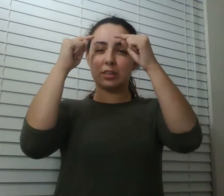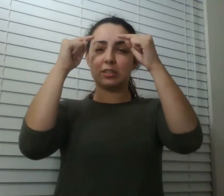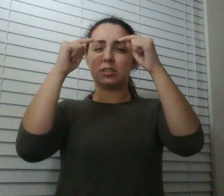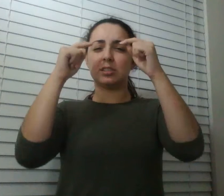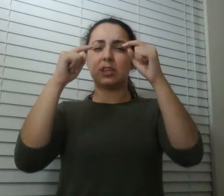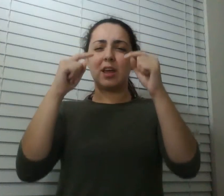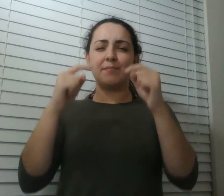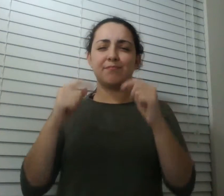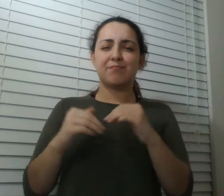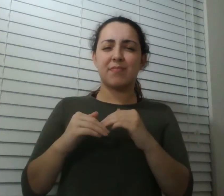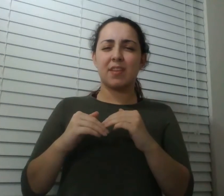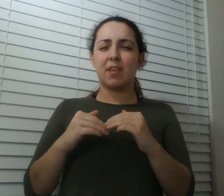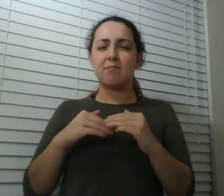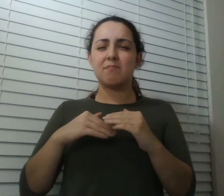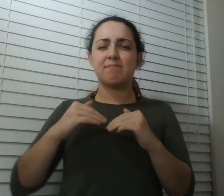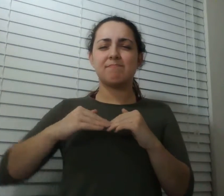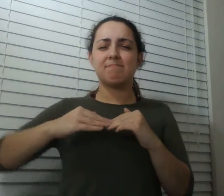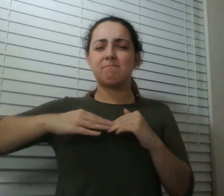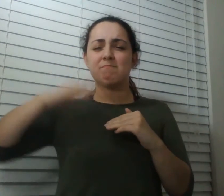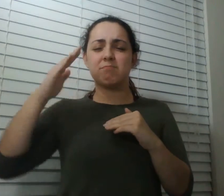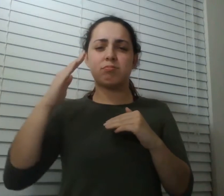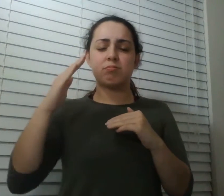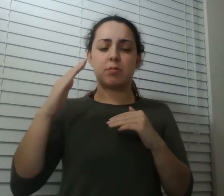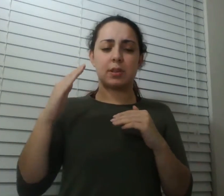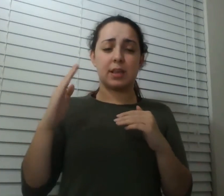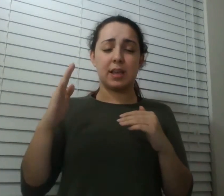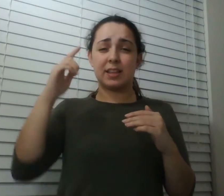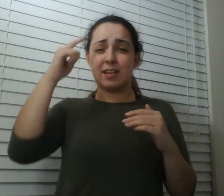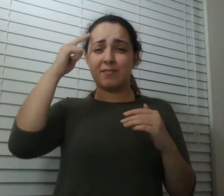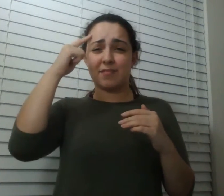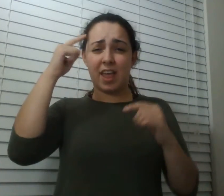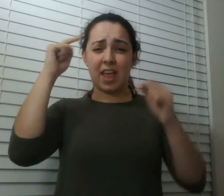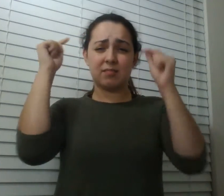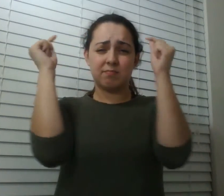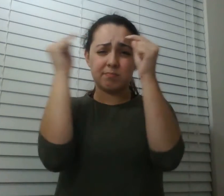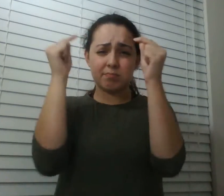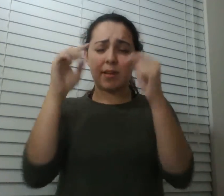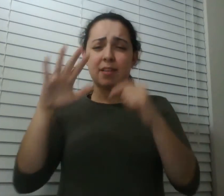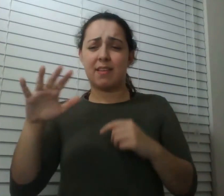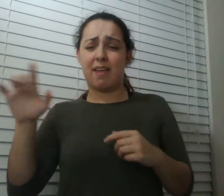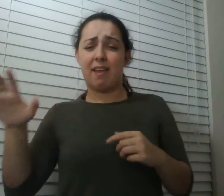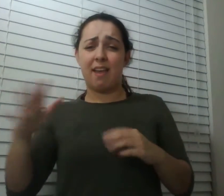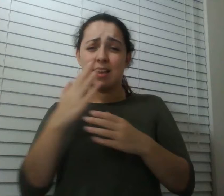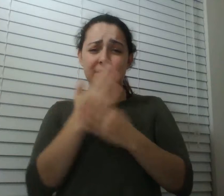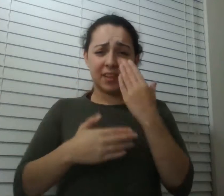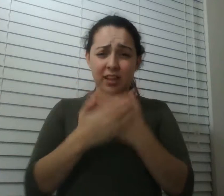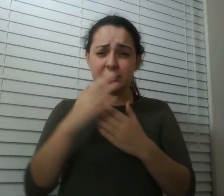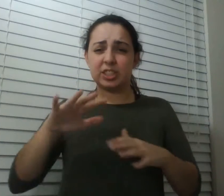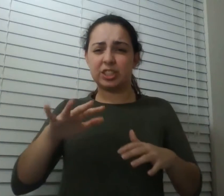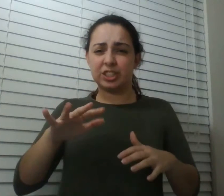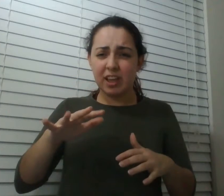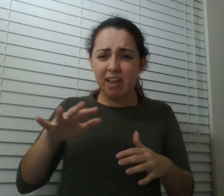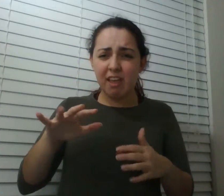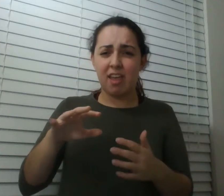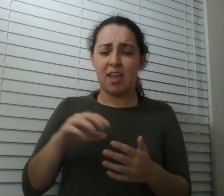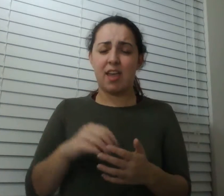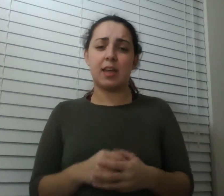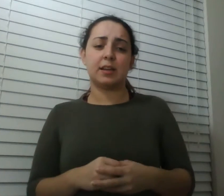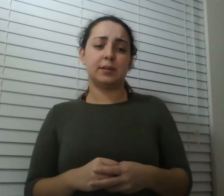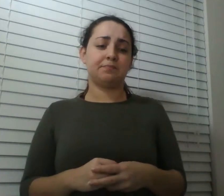less i guess and my left hand's sitting here shaking it's trembling you know it's going up and down and i said oh darn your hands stop that and then with his other hand